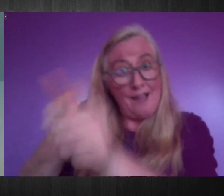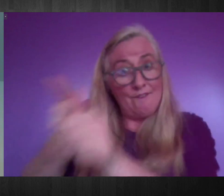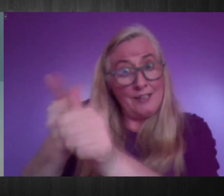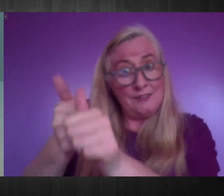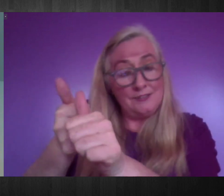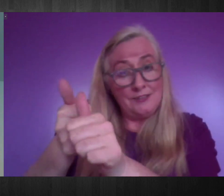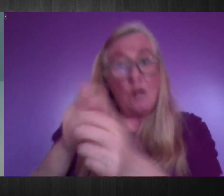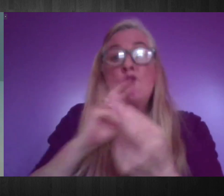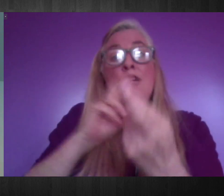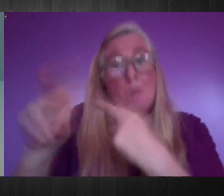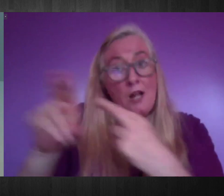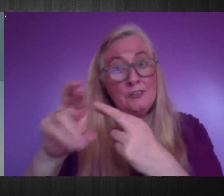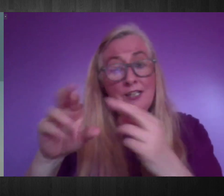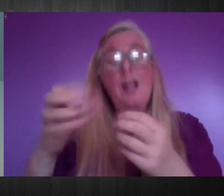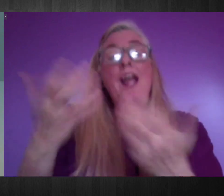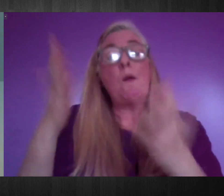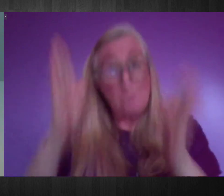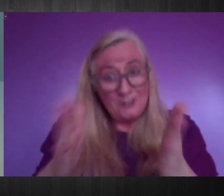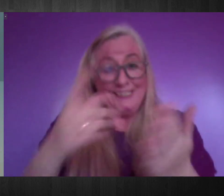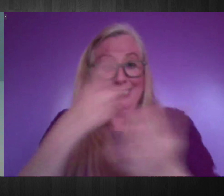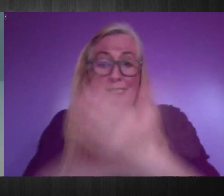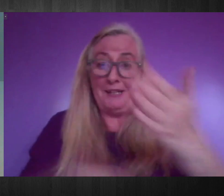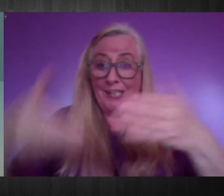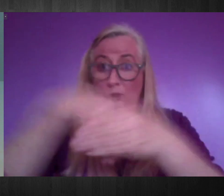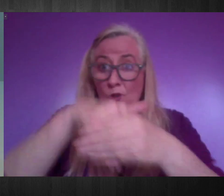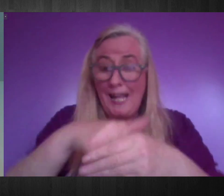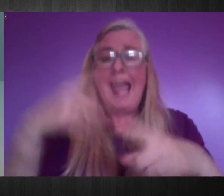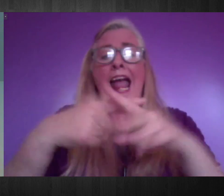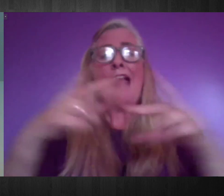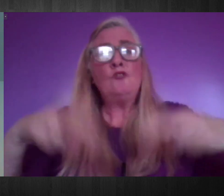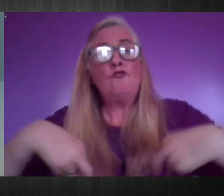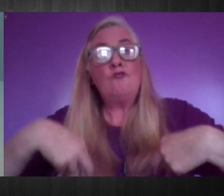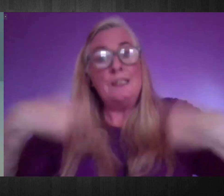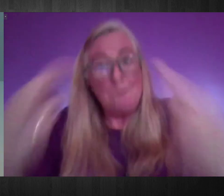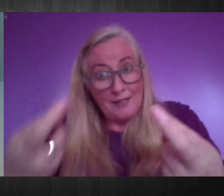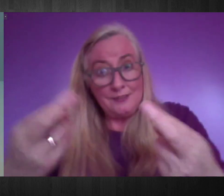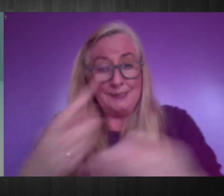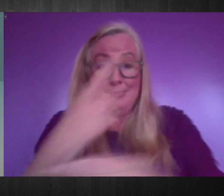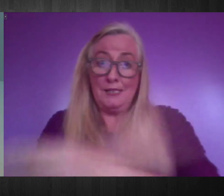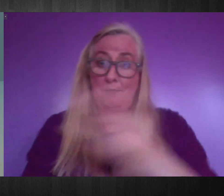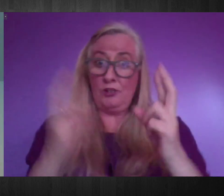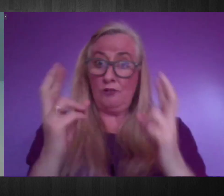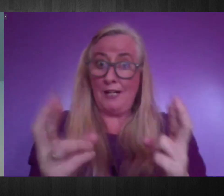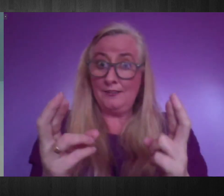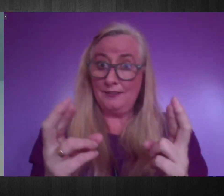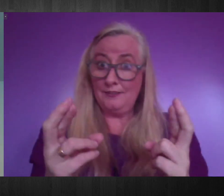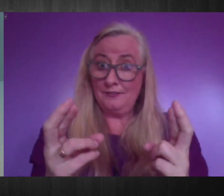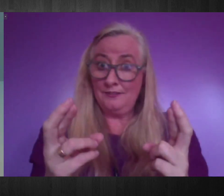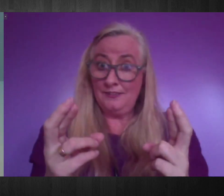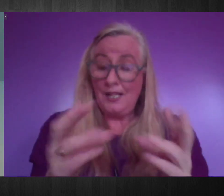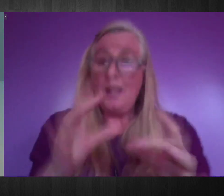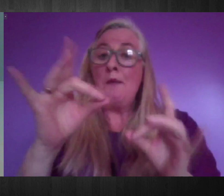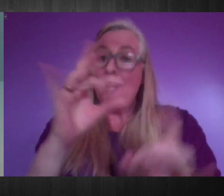-19 to be disability inclusive and respectful of disability rights. Central to securing this will be the state's active